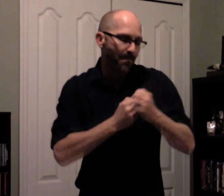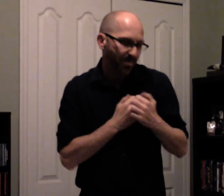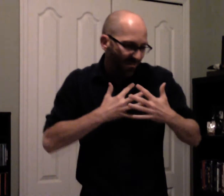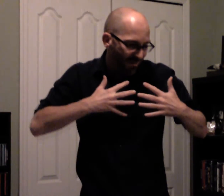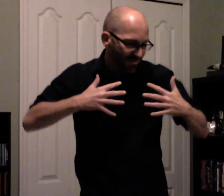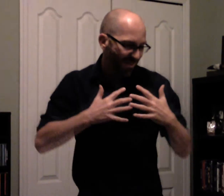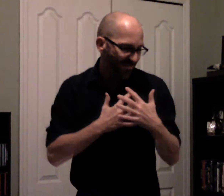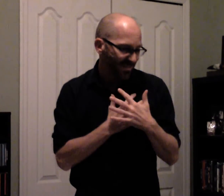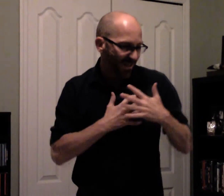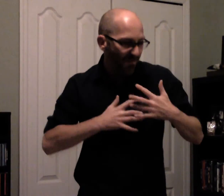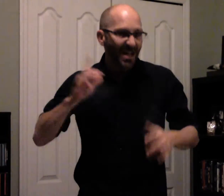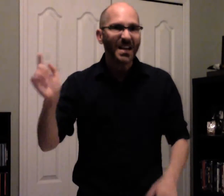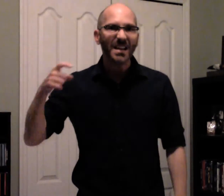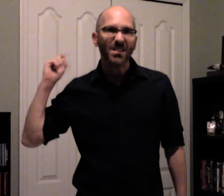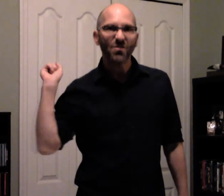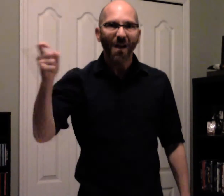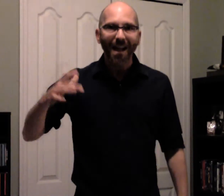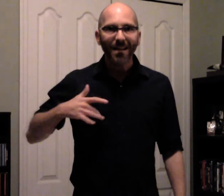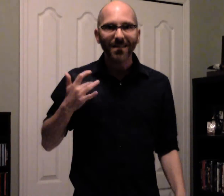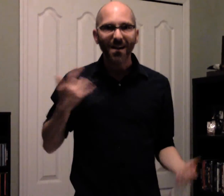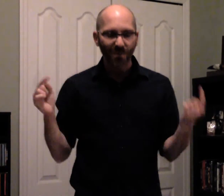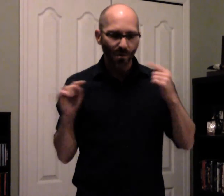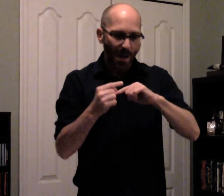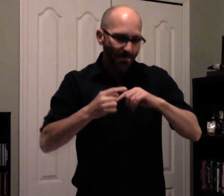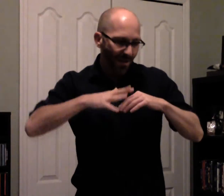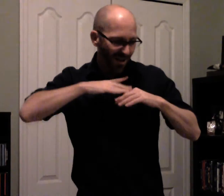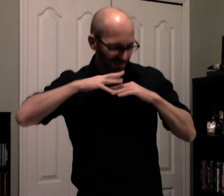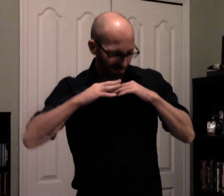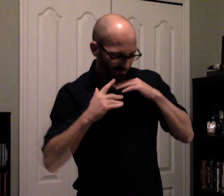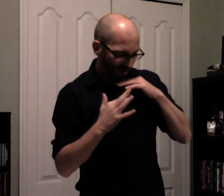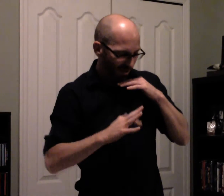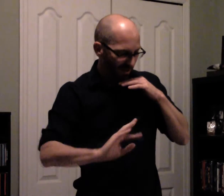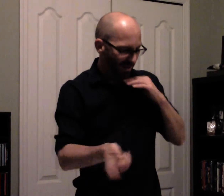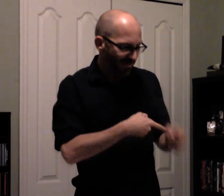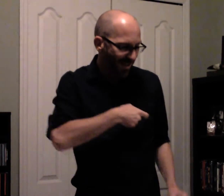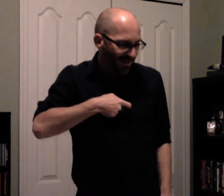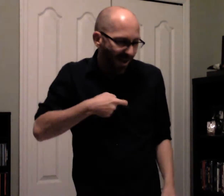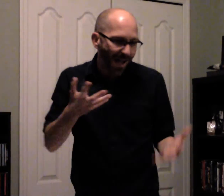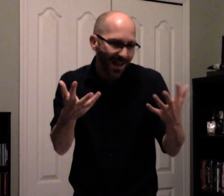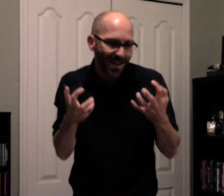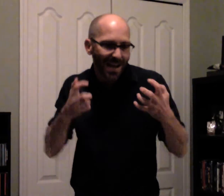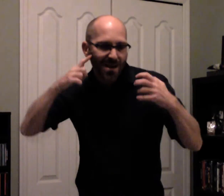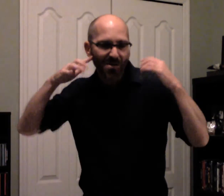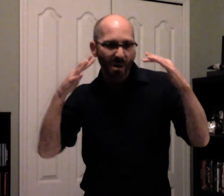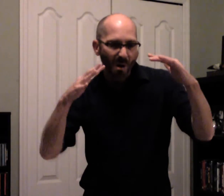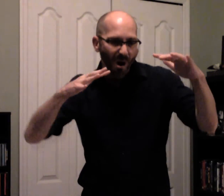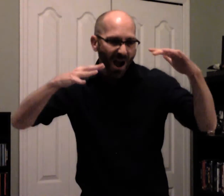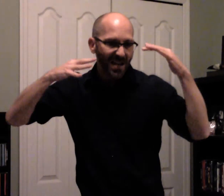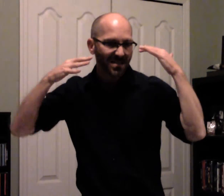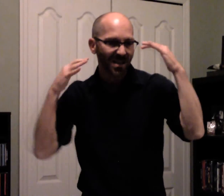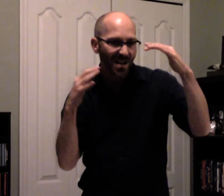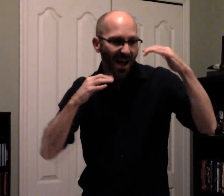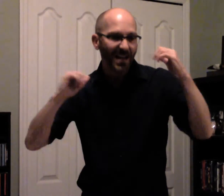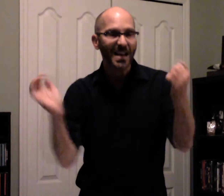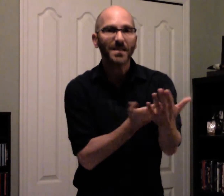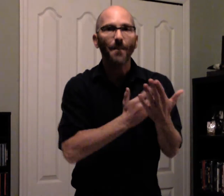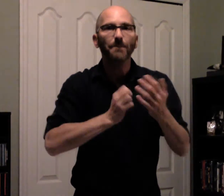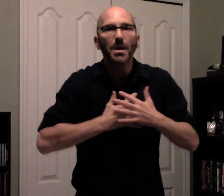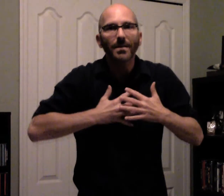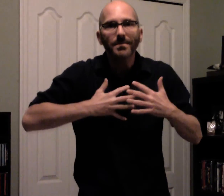buzz of a sub Need the crack of a whip, need some blood in the cut I need noise, I need the buzz